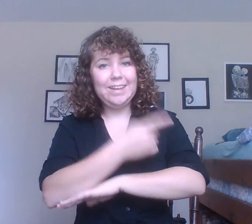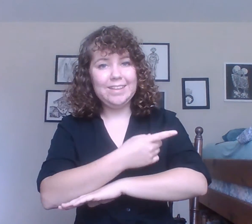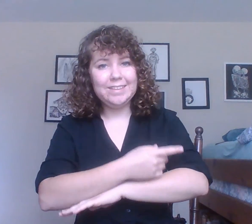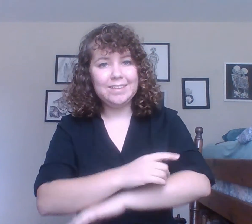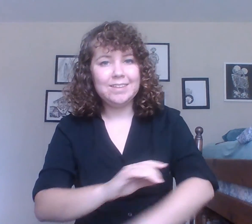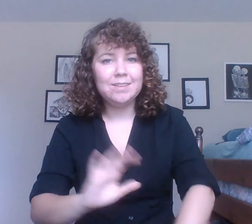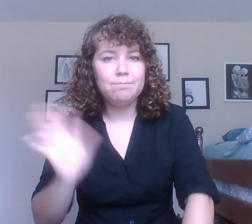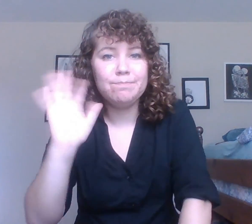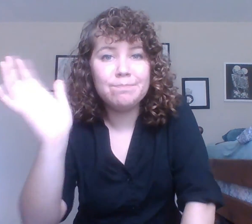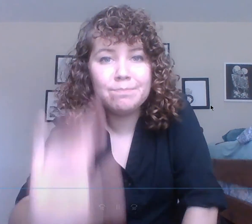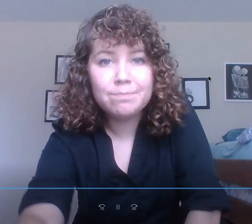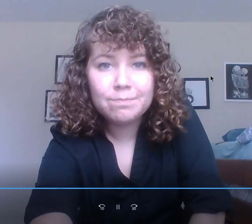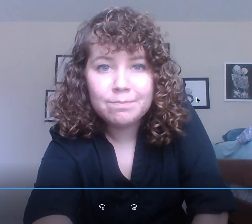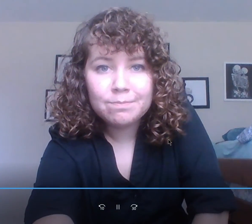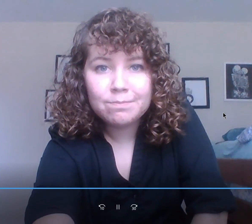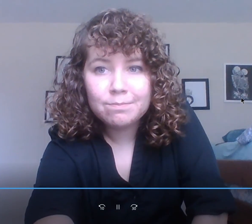great day bye